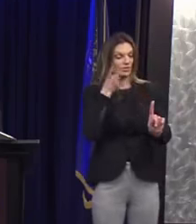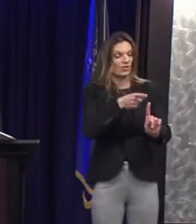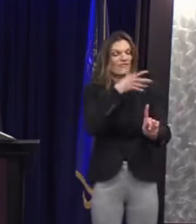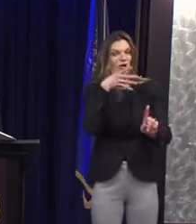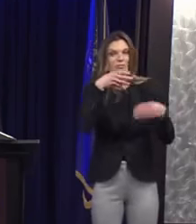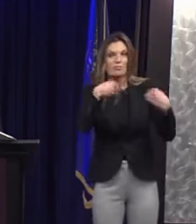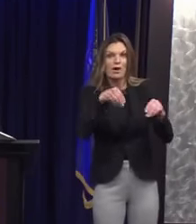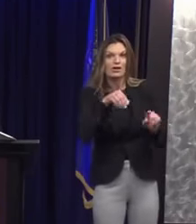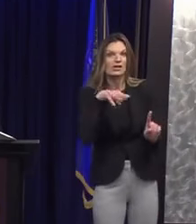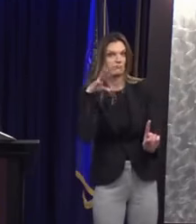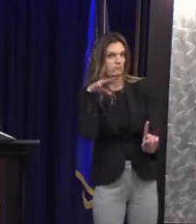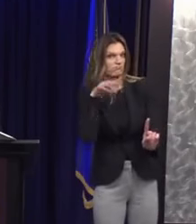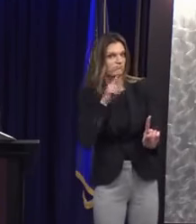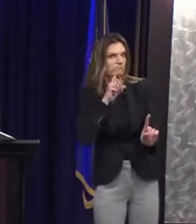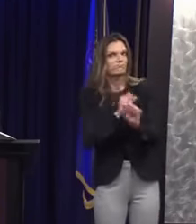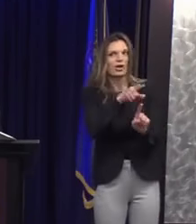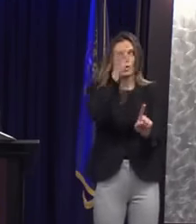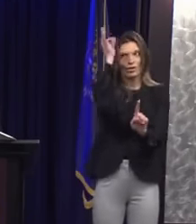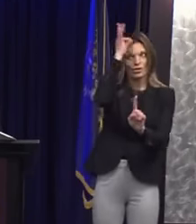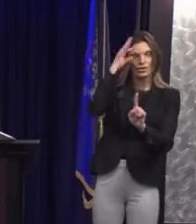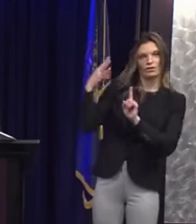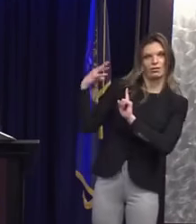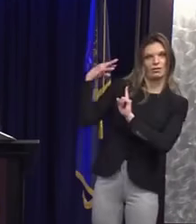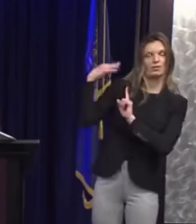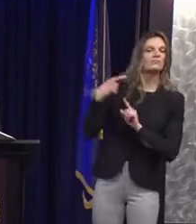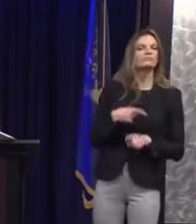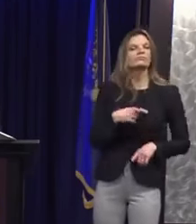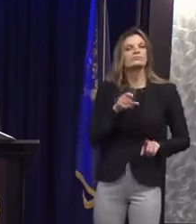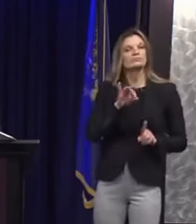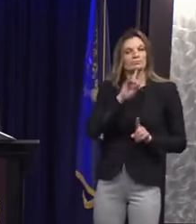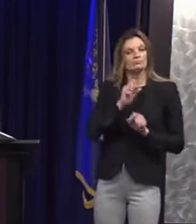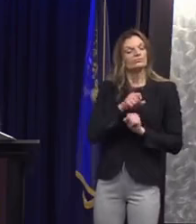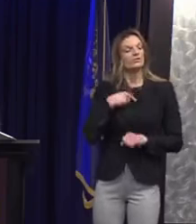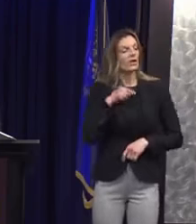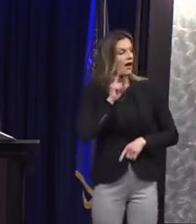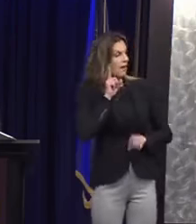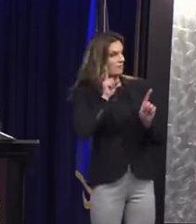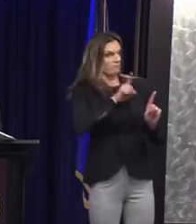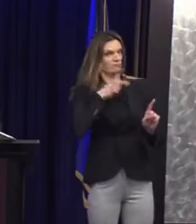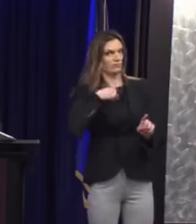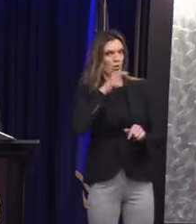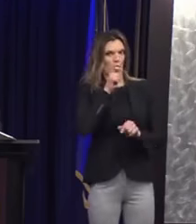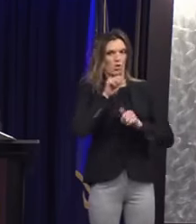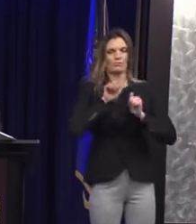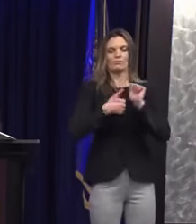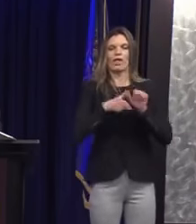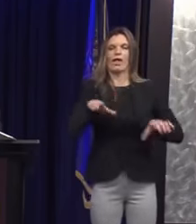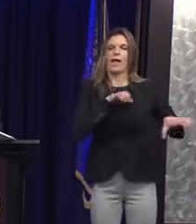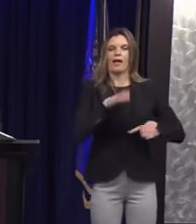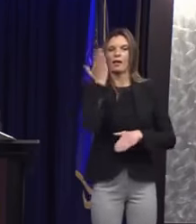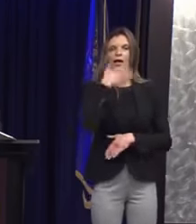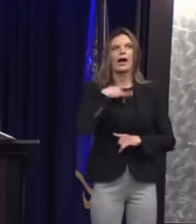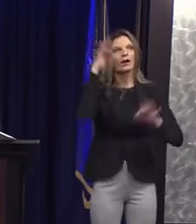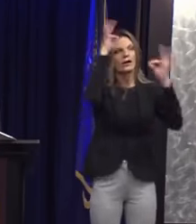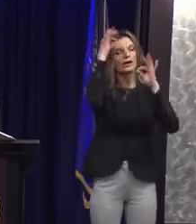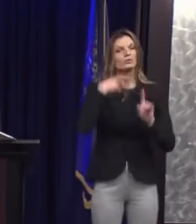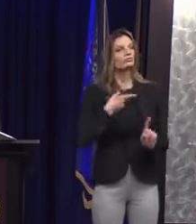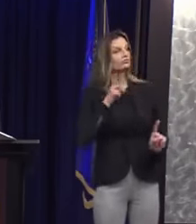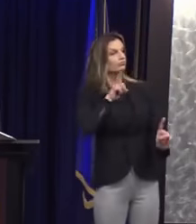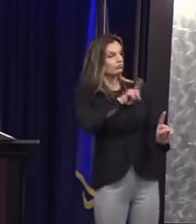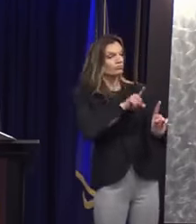Hertz asks the petition circulator if she can sign for her husband who is not present in the market.